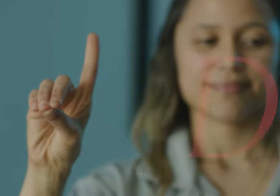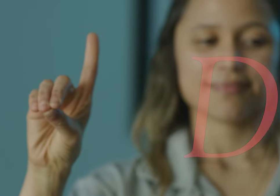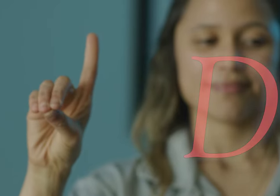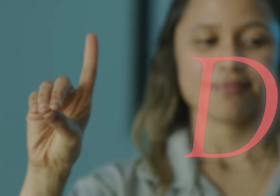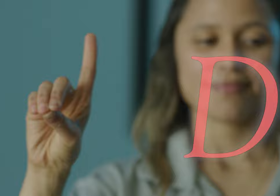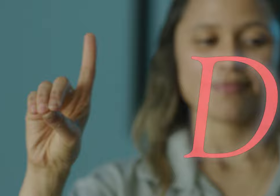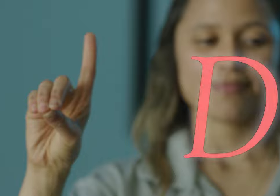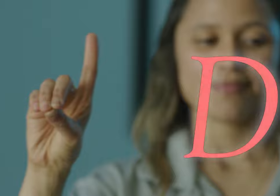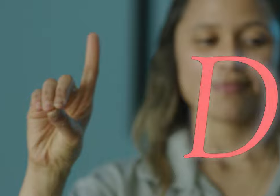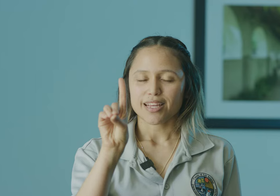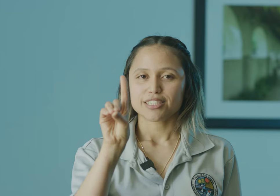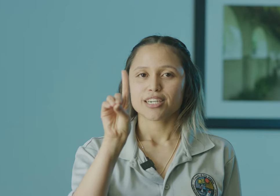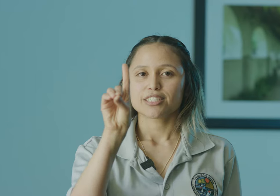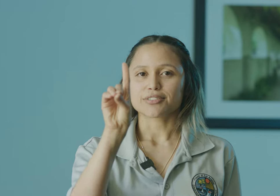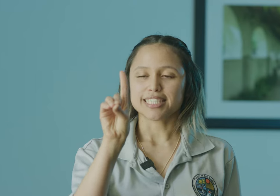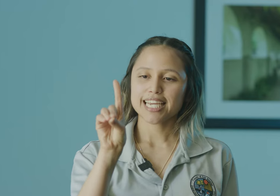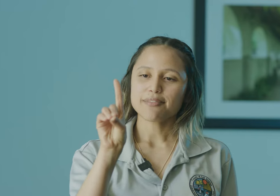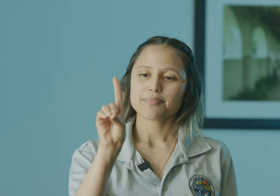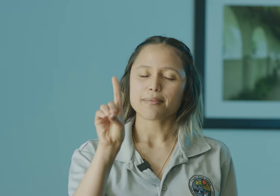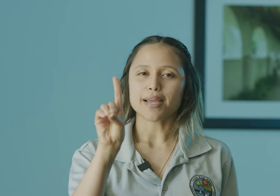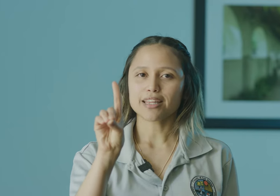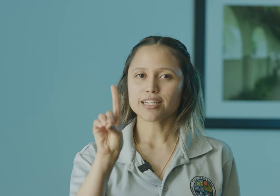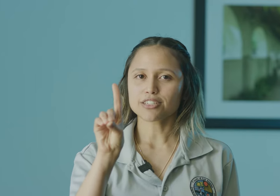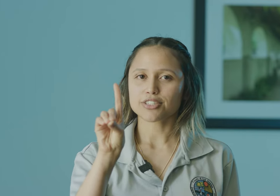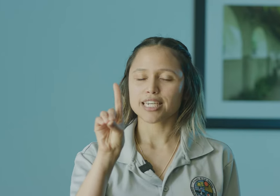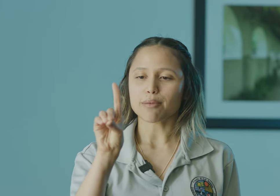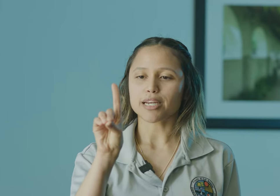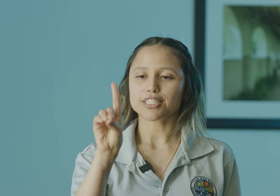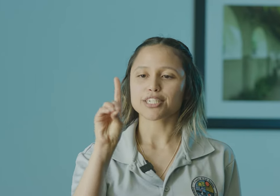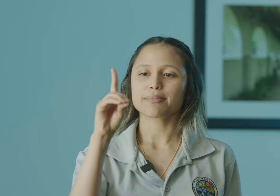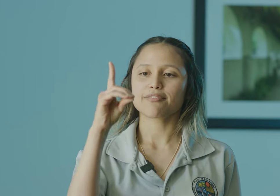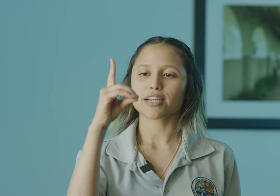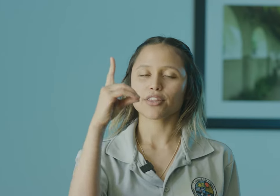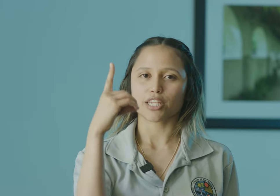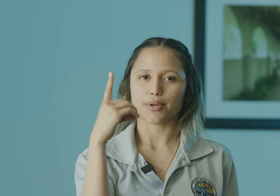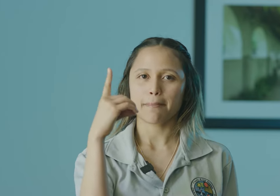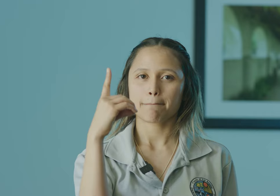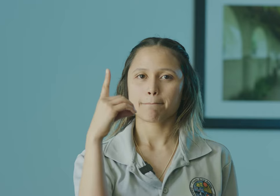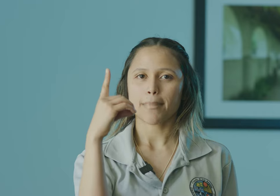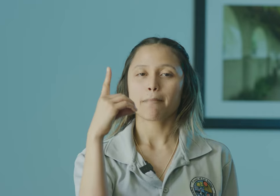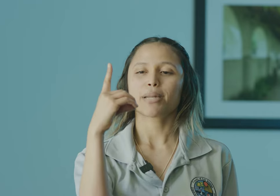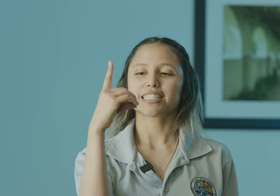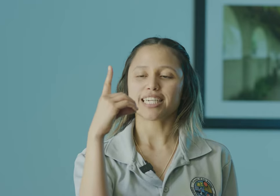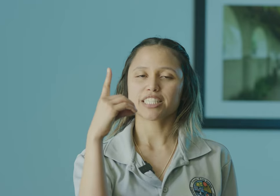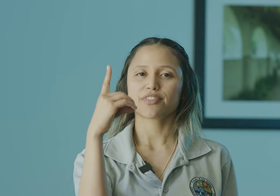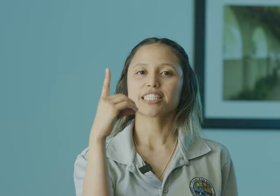D. So D may look a little tricky. I'm going to turn my finger this way, but it does face